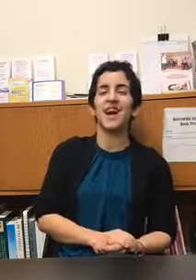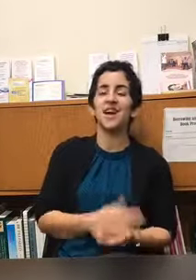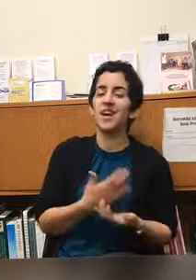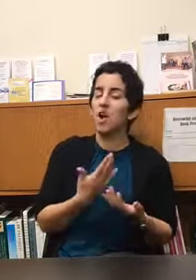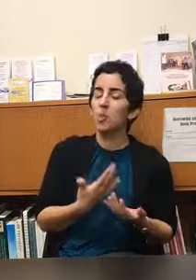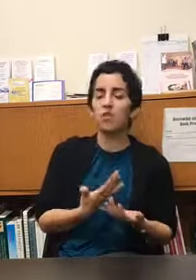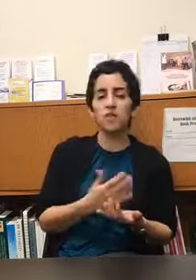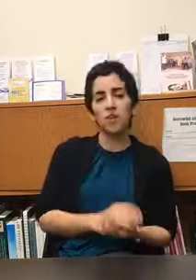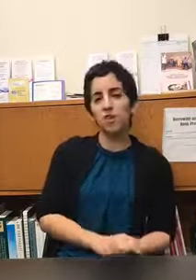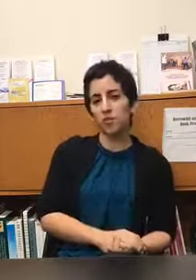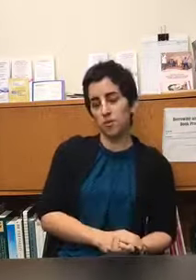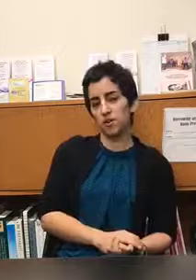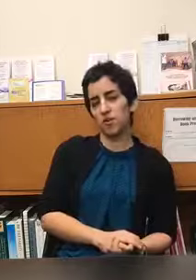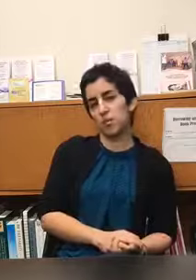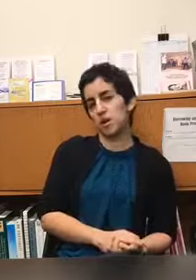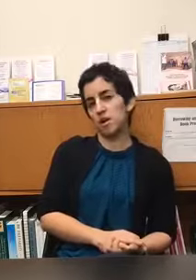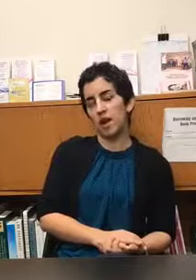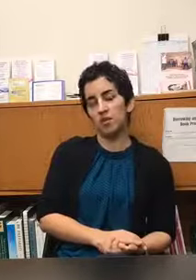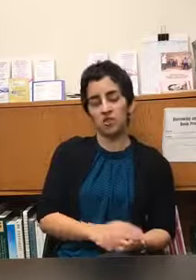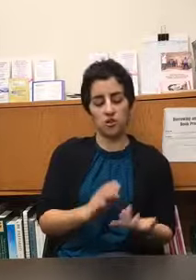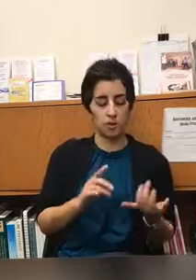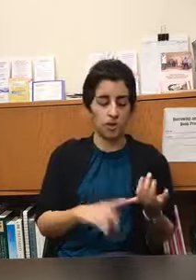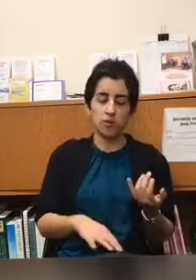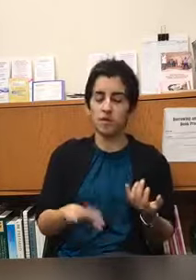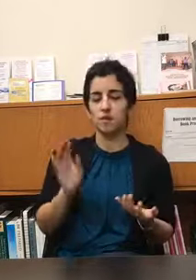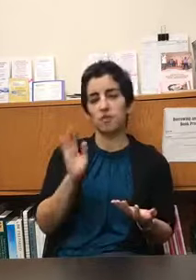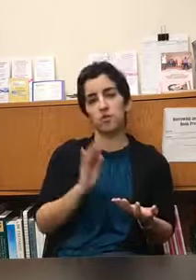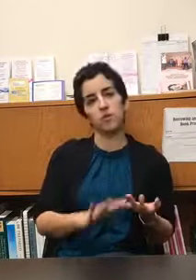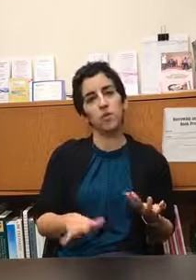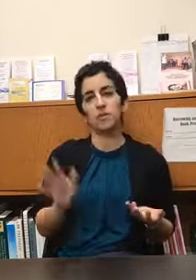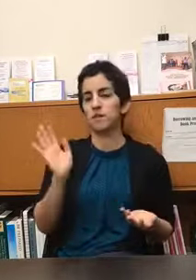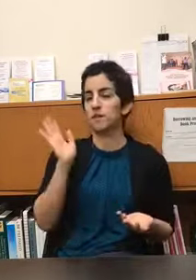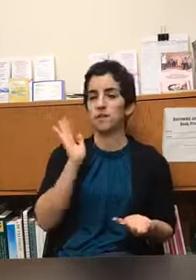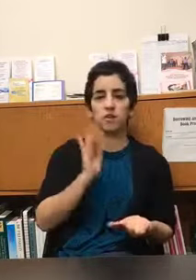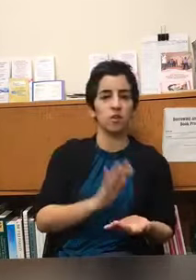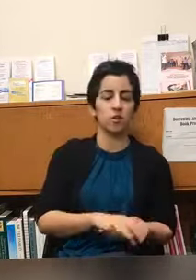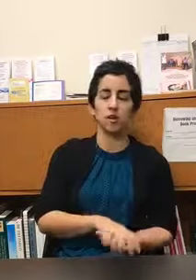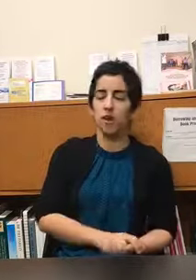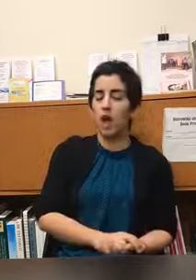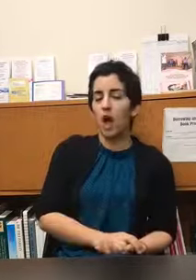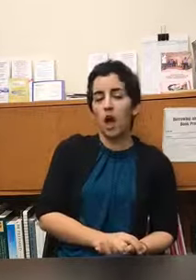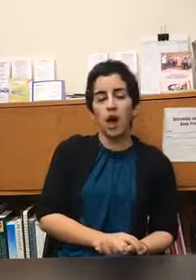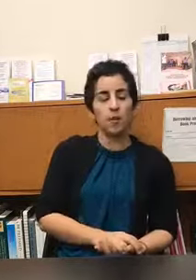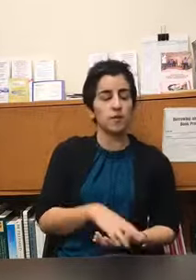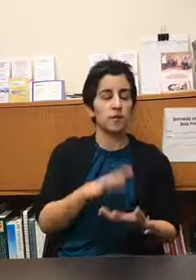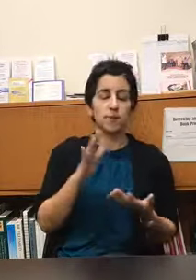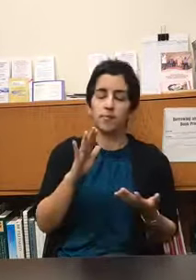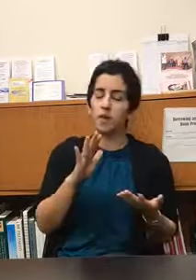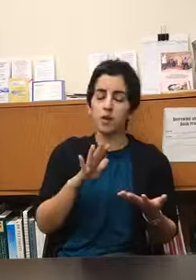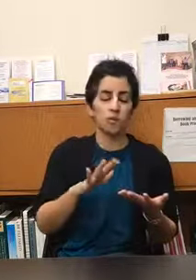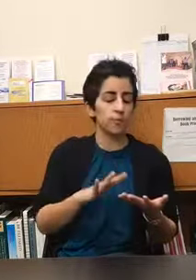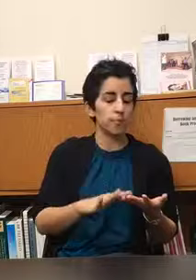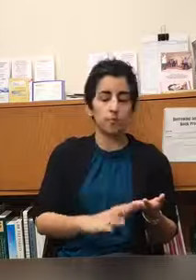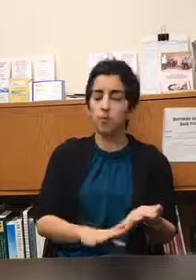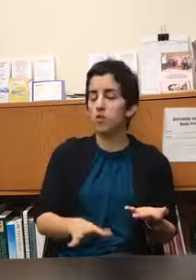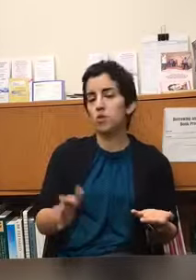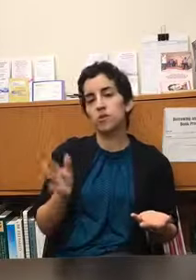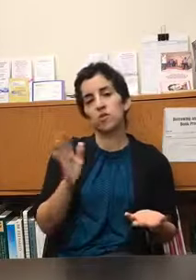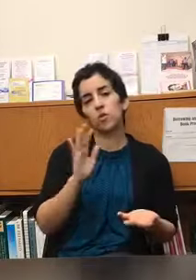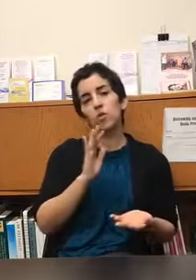I was involved with music from a young age I took piano lessons I took voice lessons I took I was in you know musicals in school